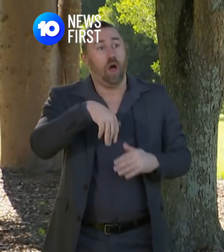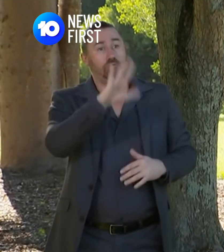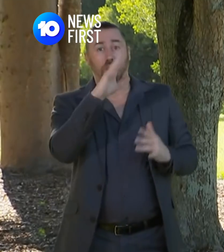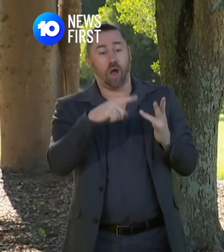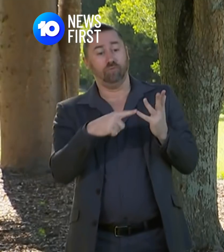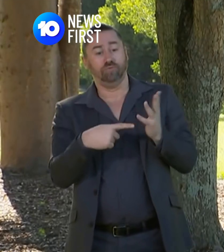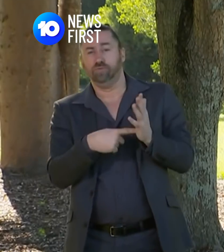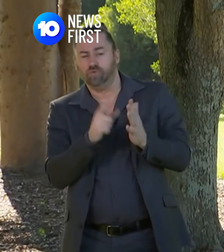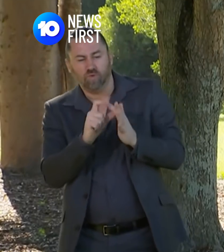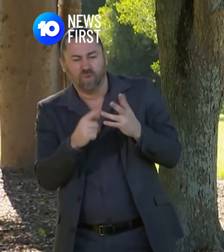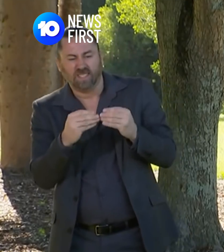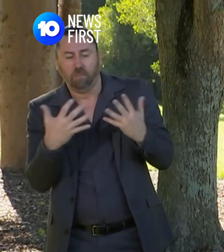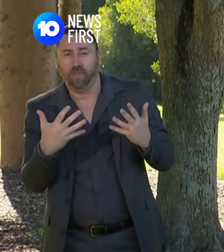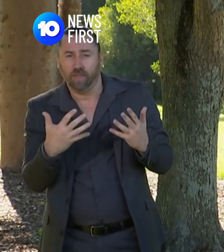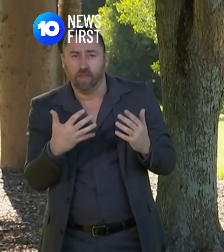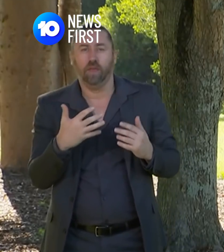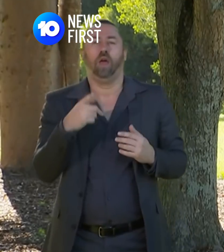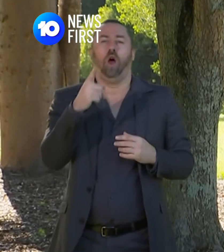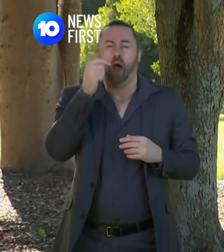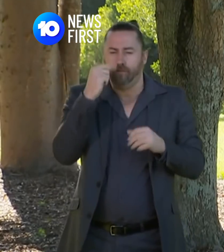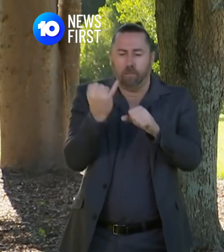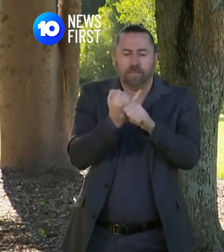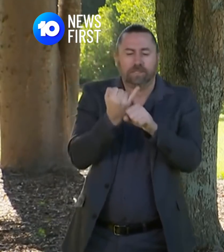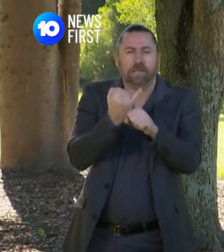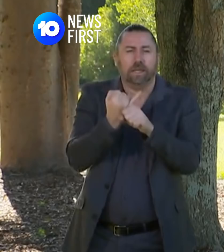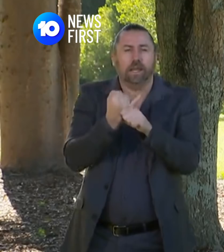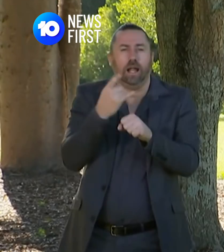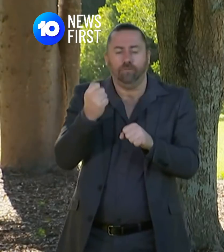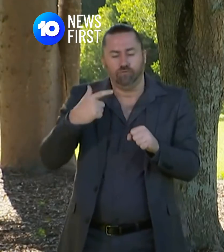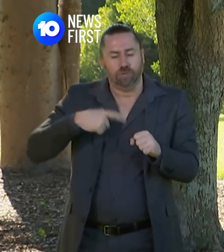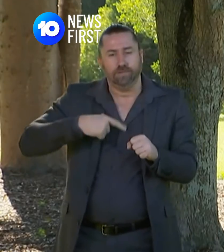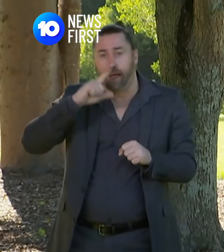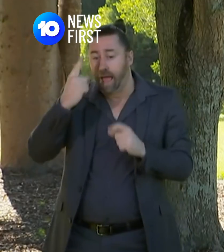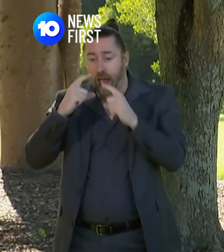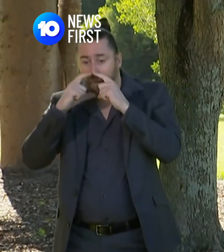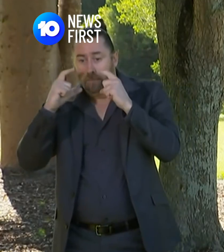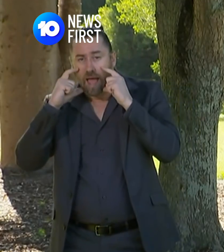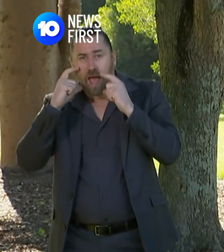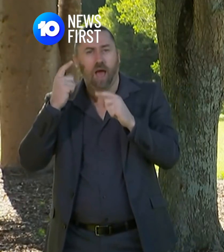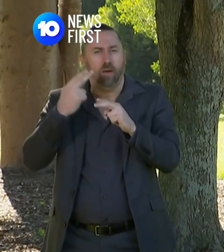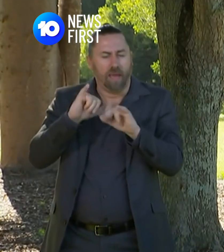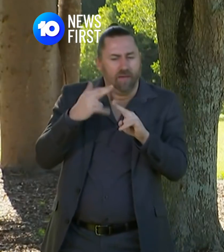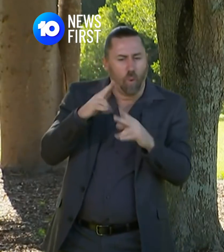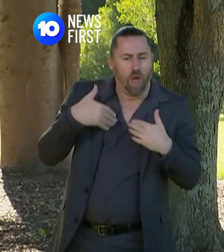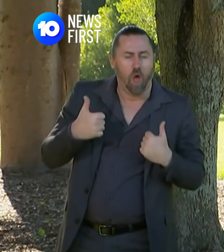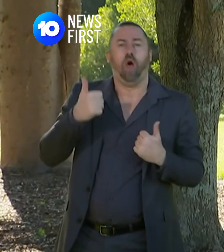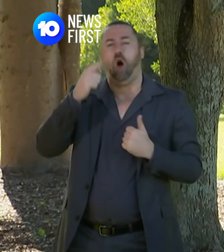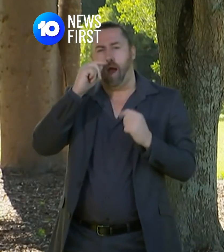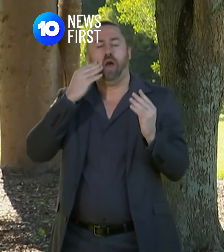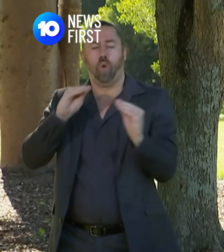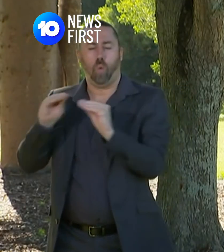unless except if you have a medical exemption so you can't wear a mask because that would be dangerous for you or you're doing